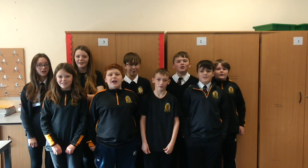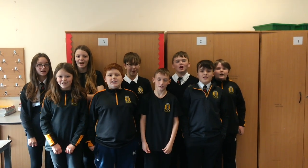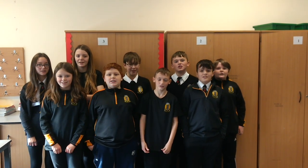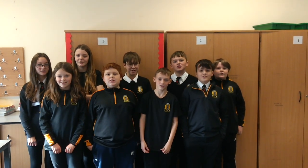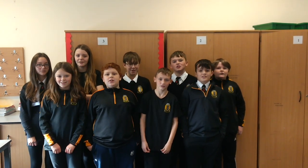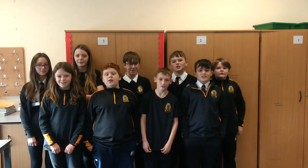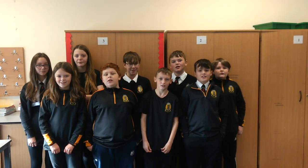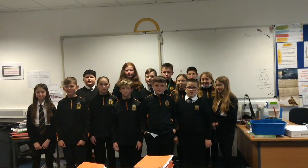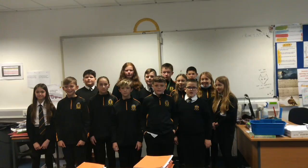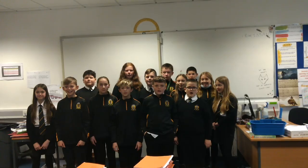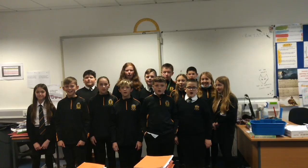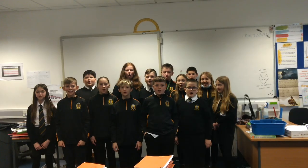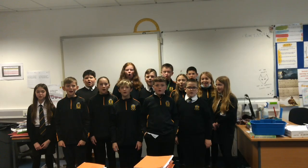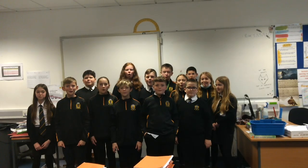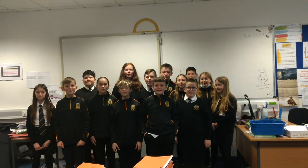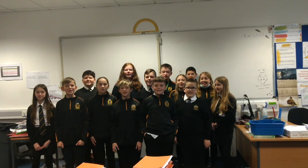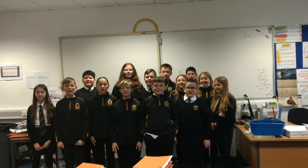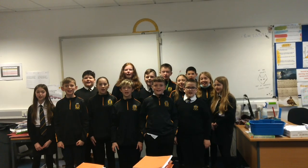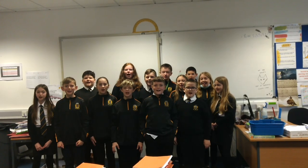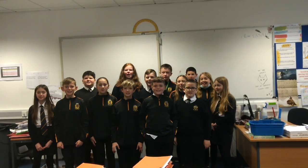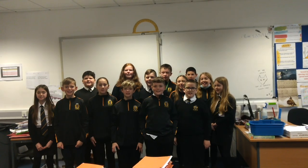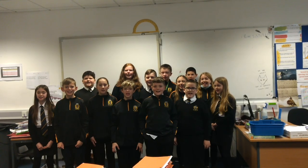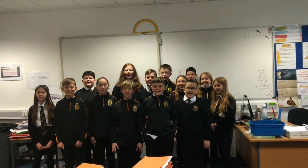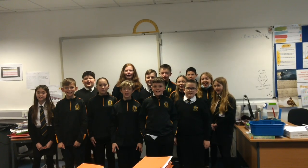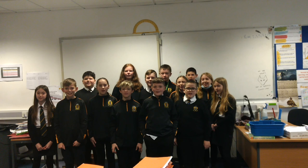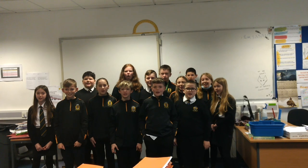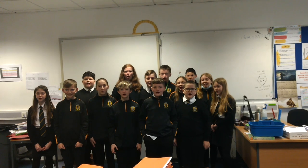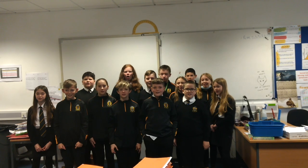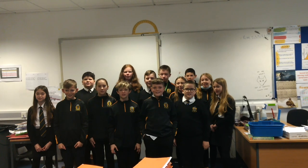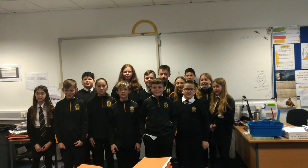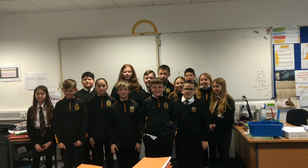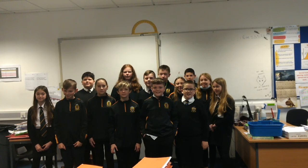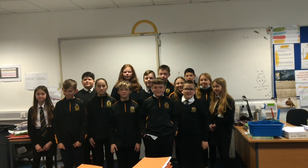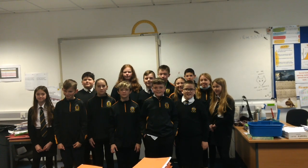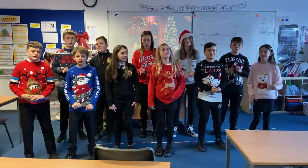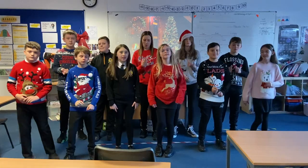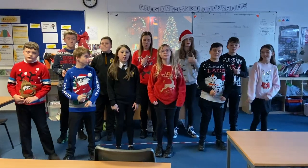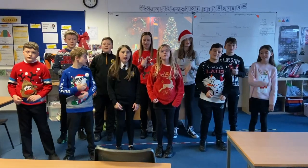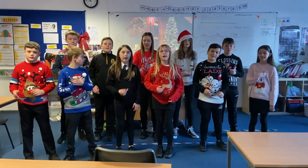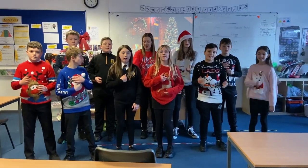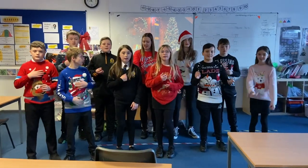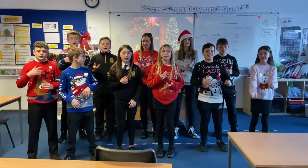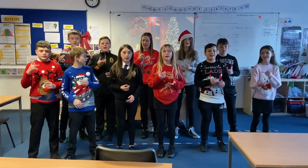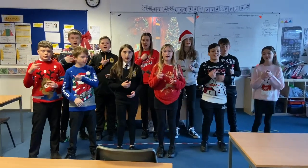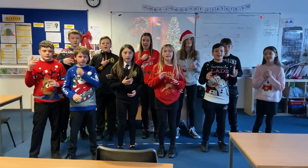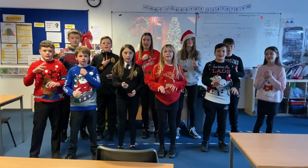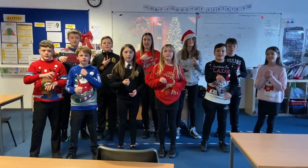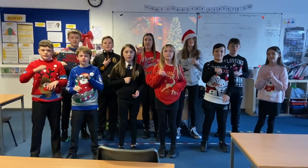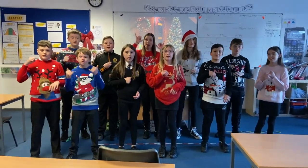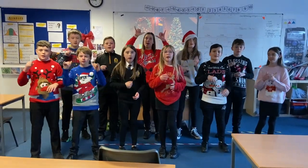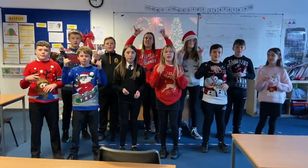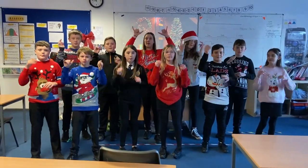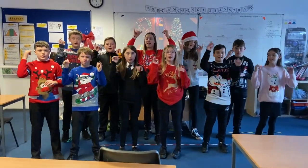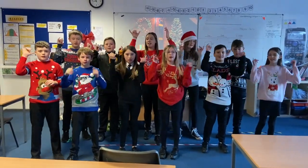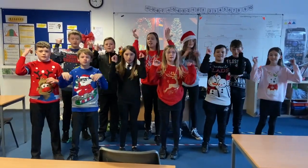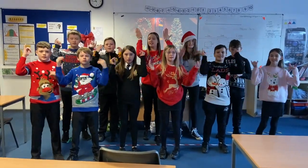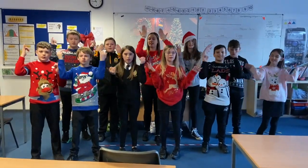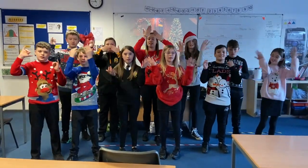find